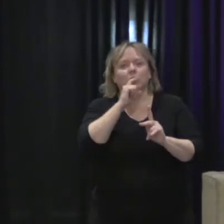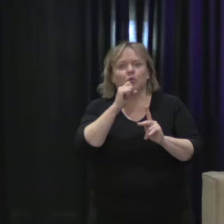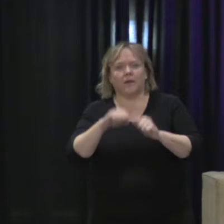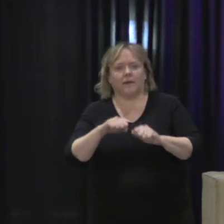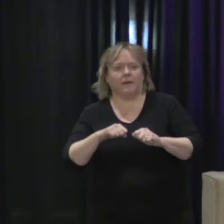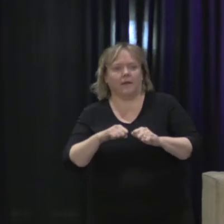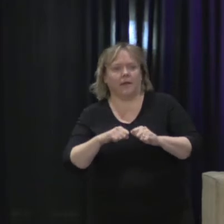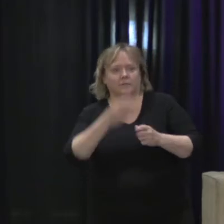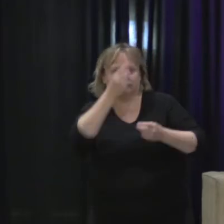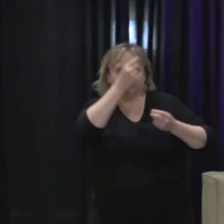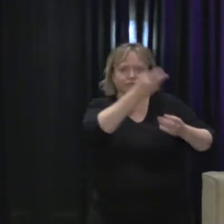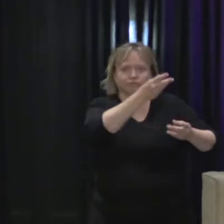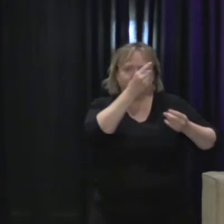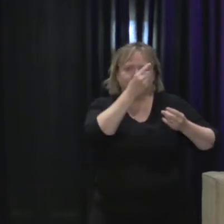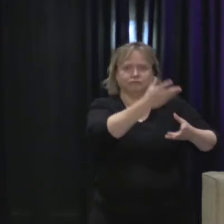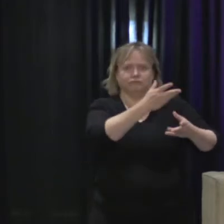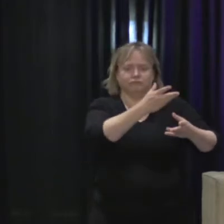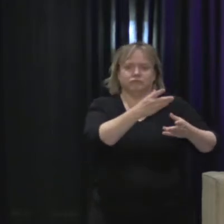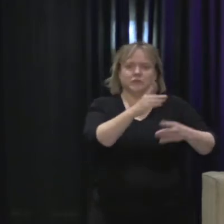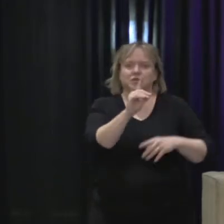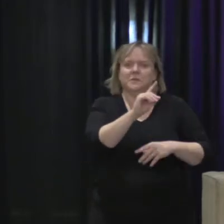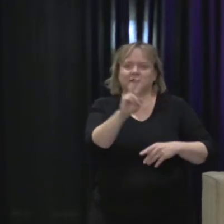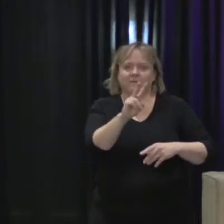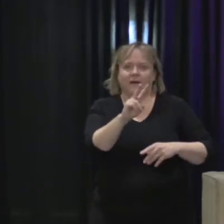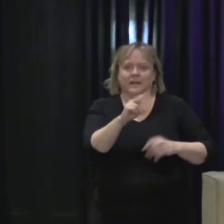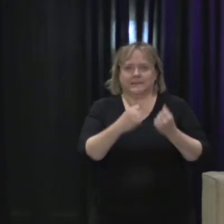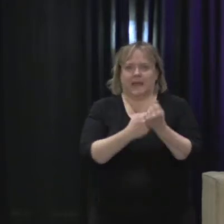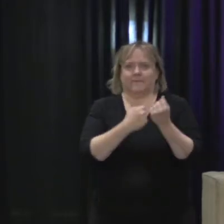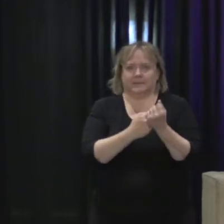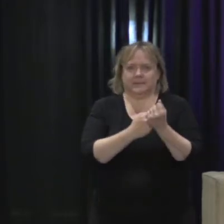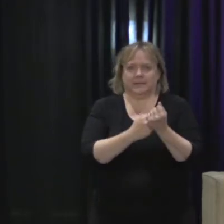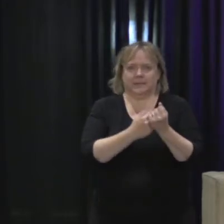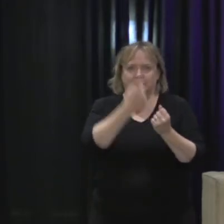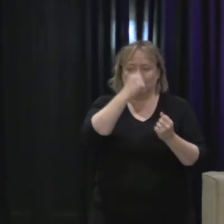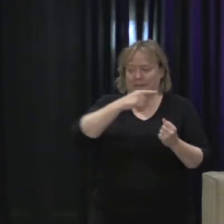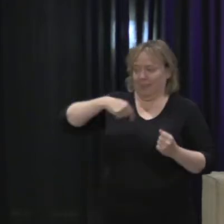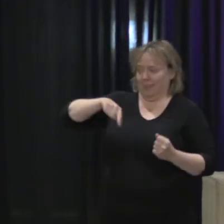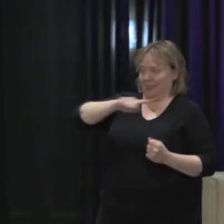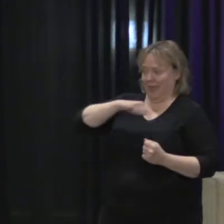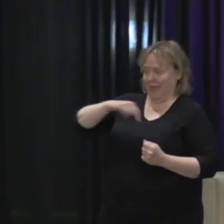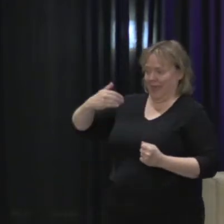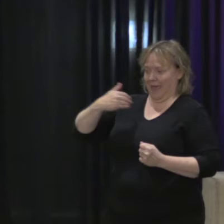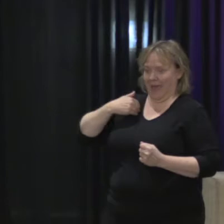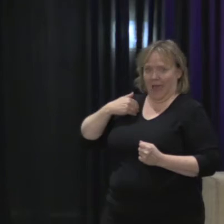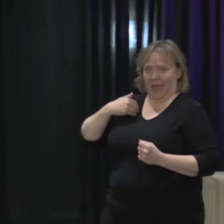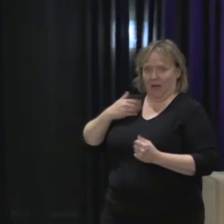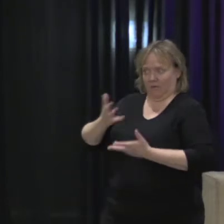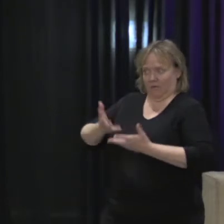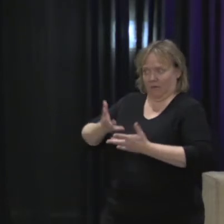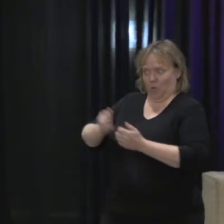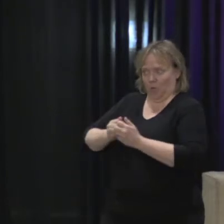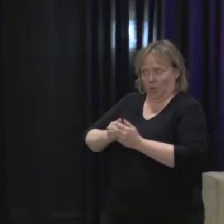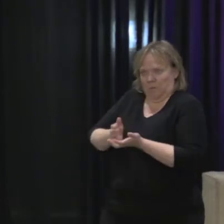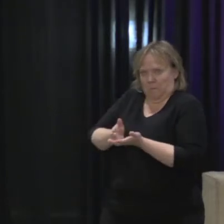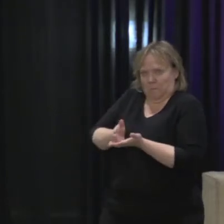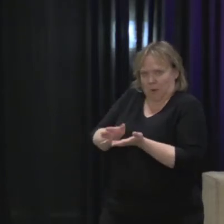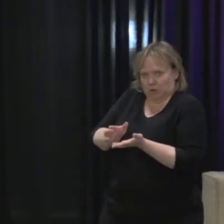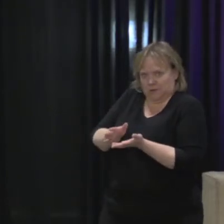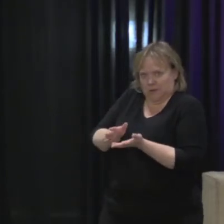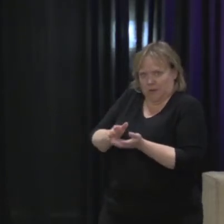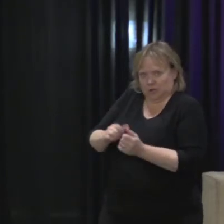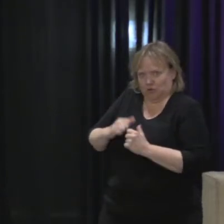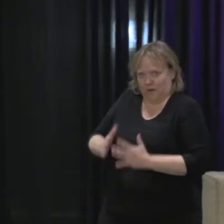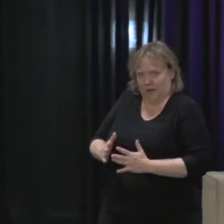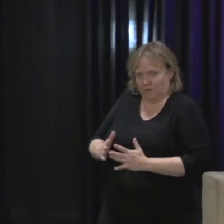community about the experiences of the most marginalized survivors, and then vice versa, stimulating conversations